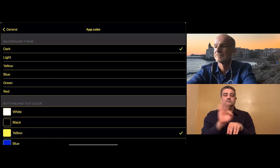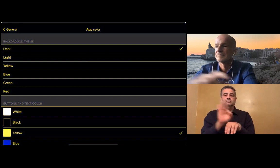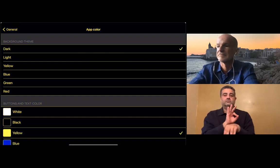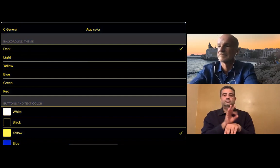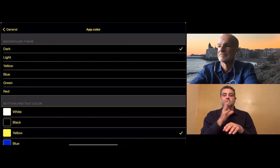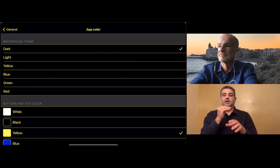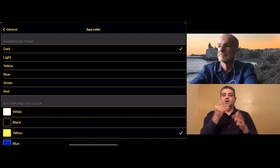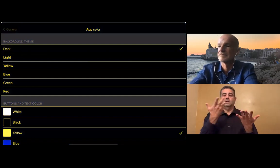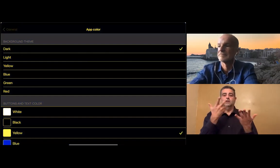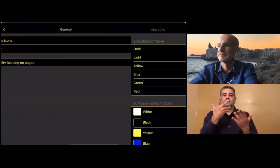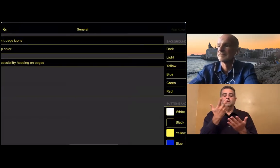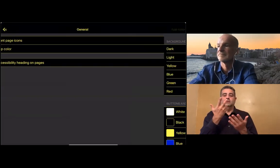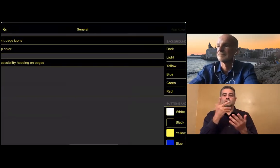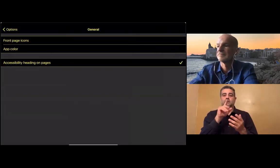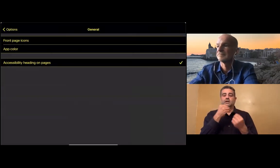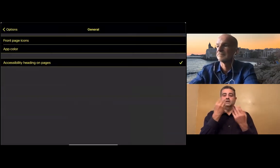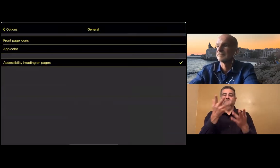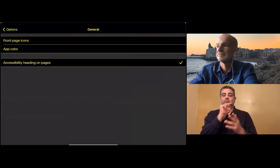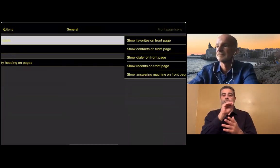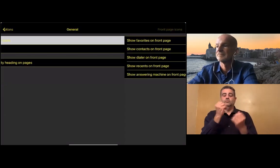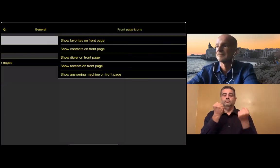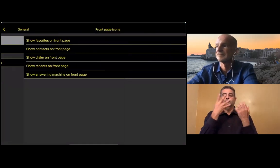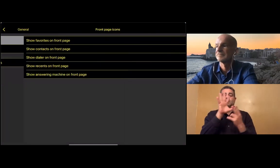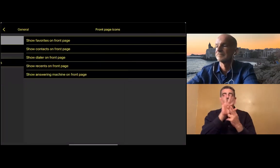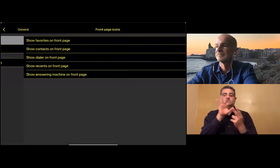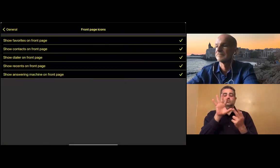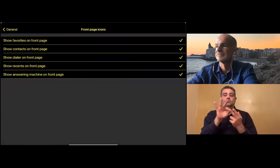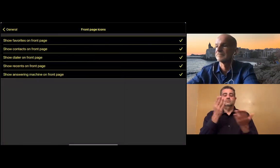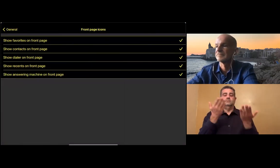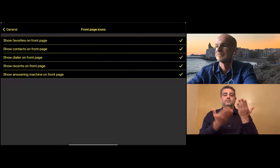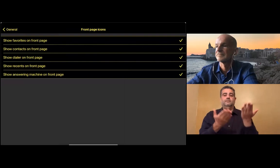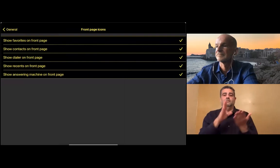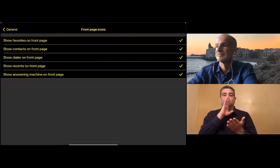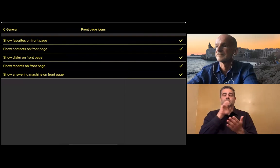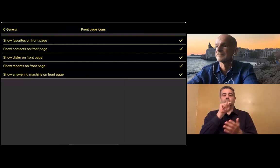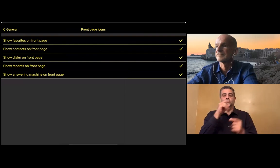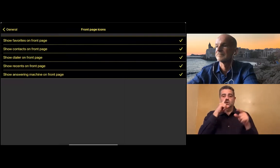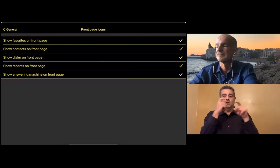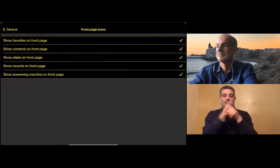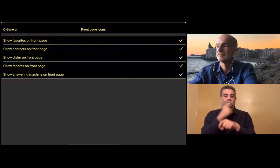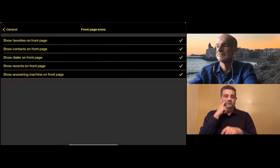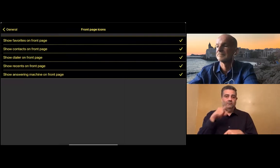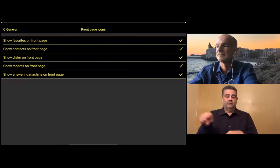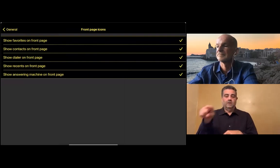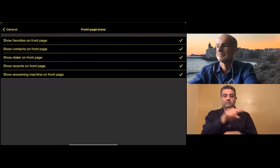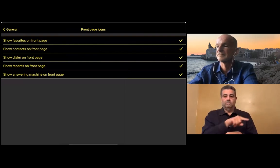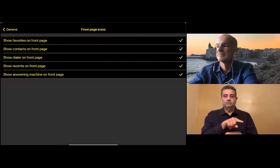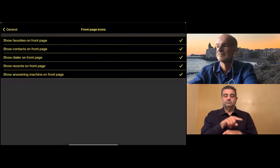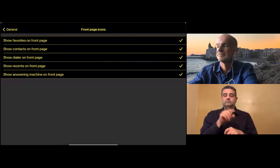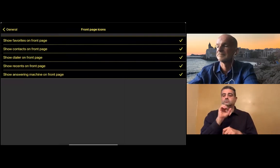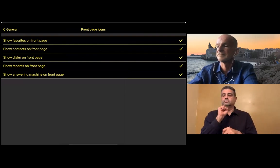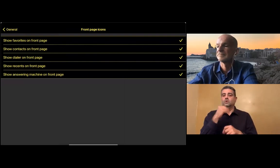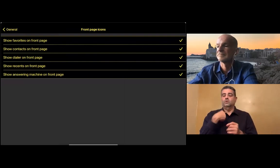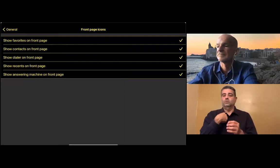Some consumers have limited visual function. With too many choices,